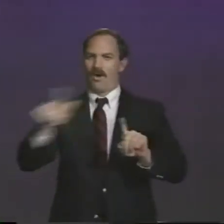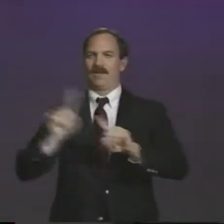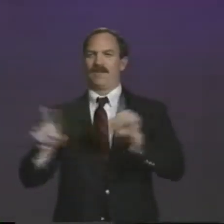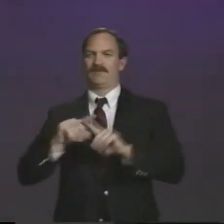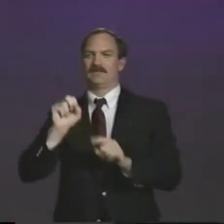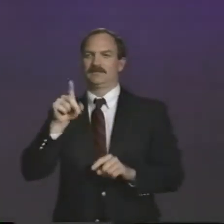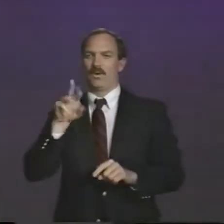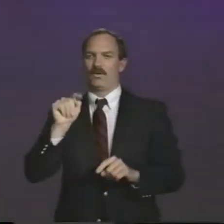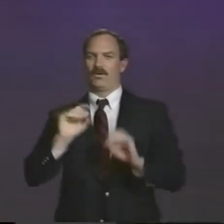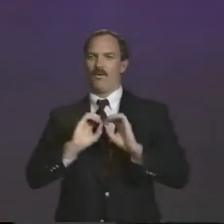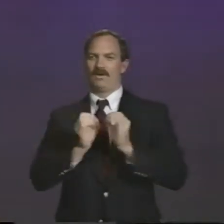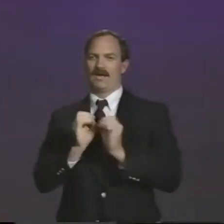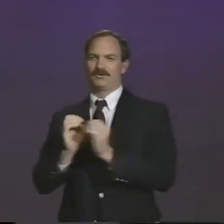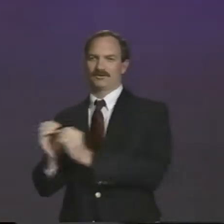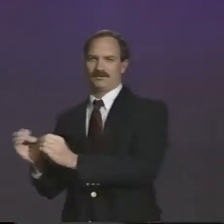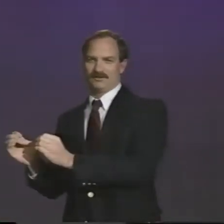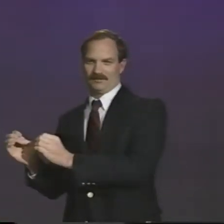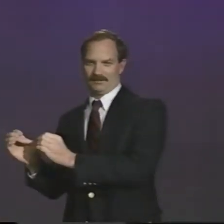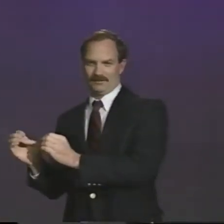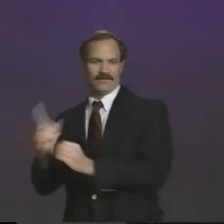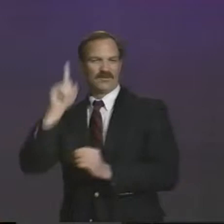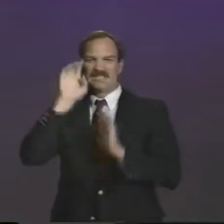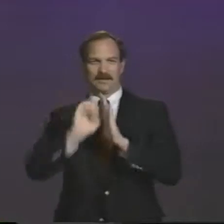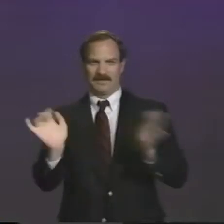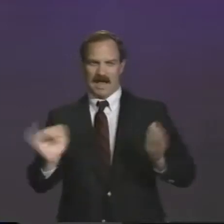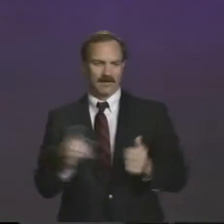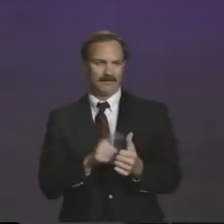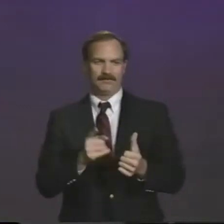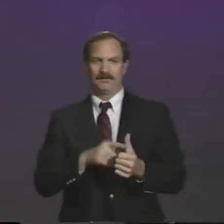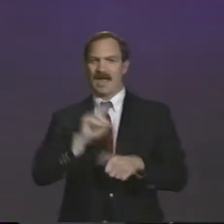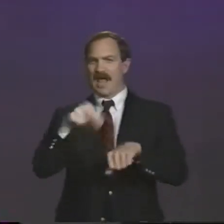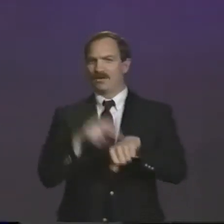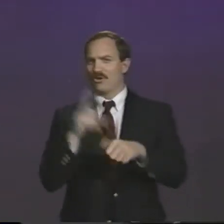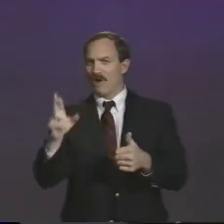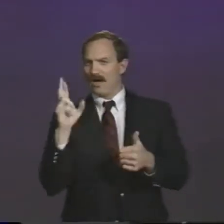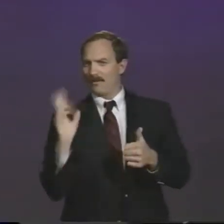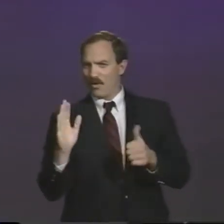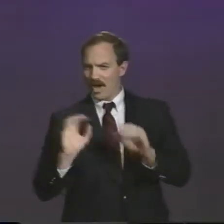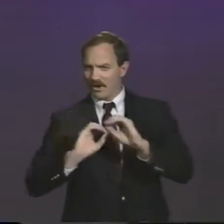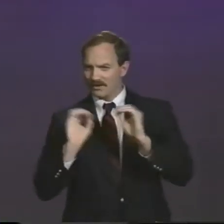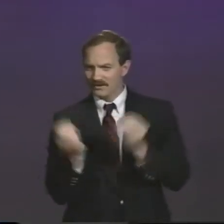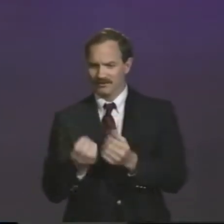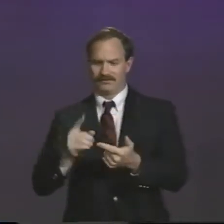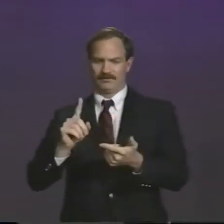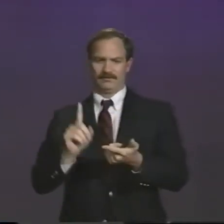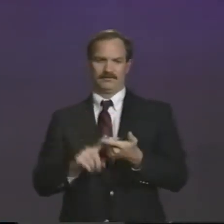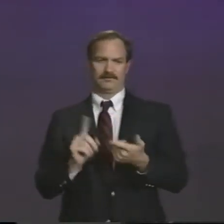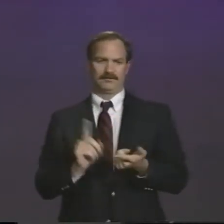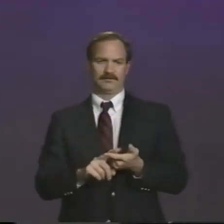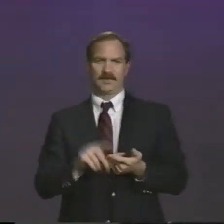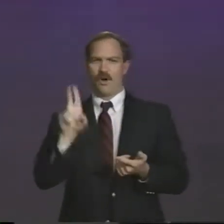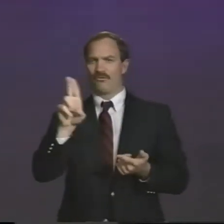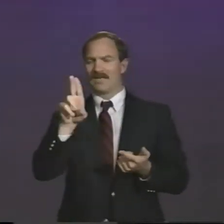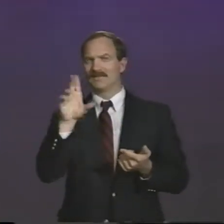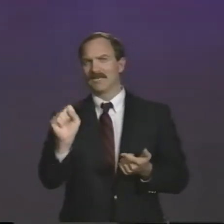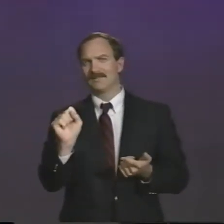Athletic Association for the Deaf serves as an umbrella organization for all other sports organizations for deaf people, such as the Racquetball